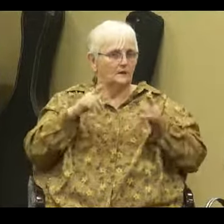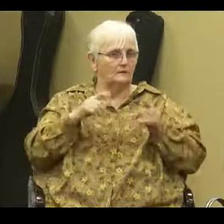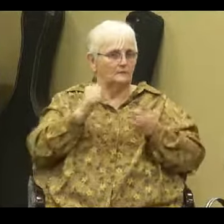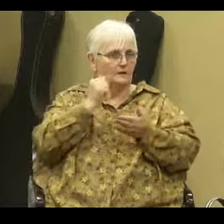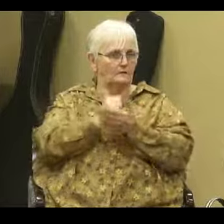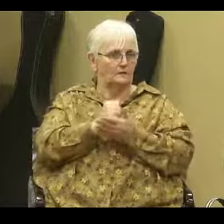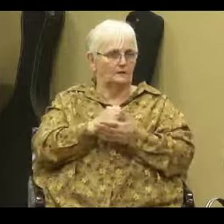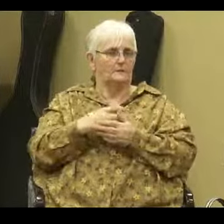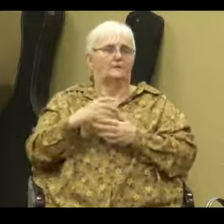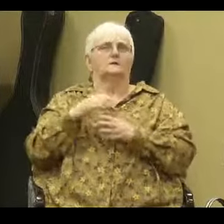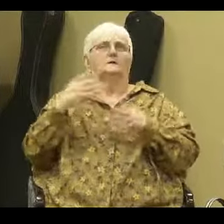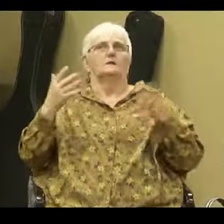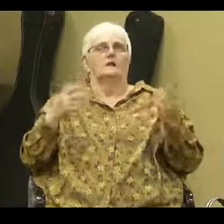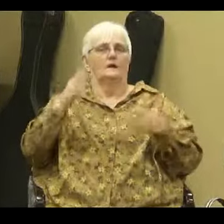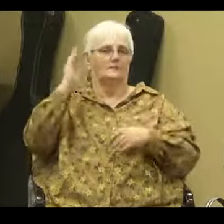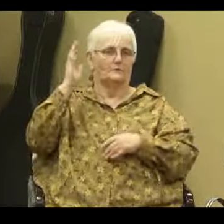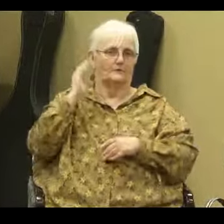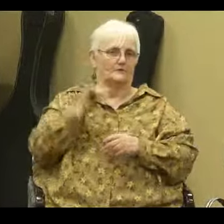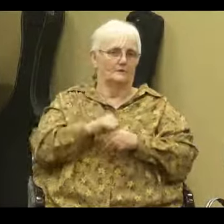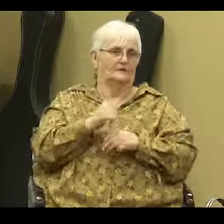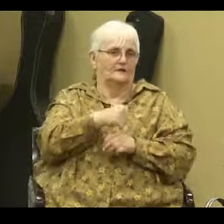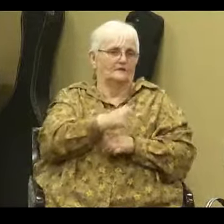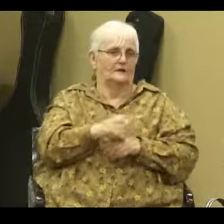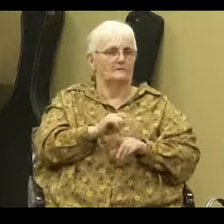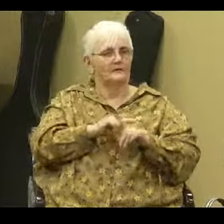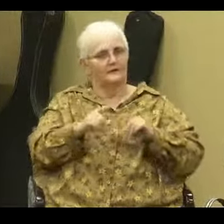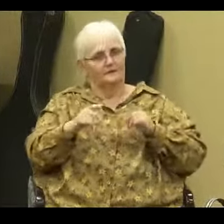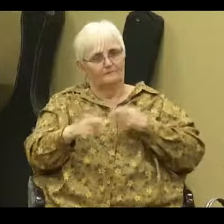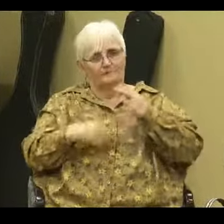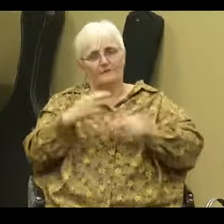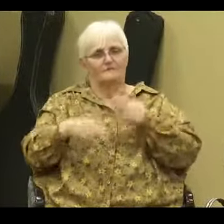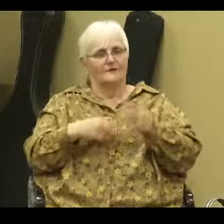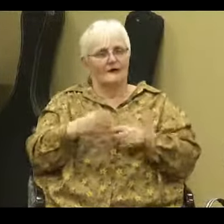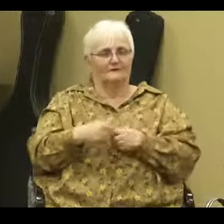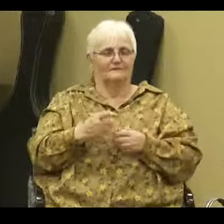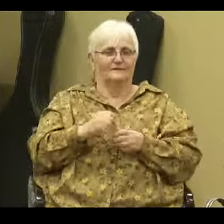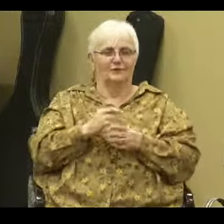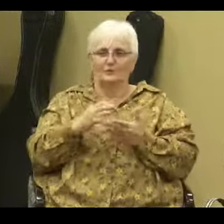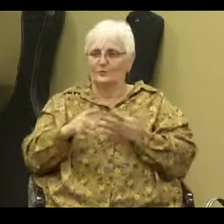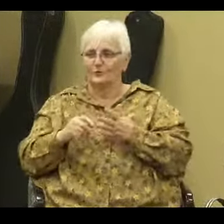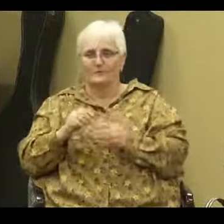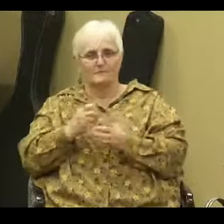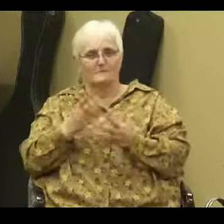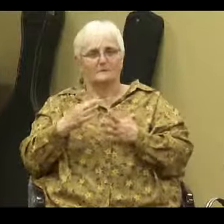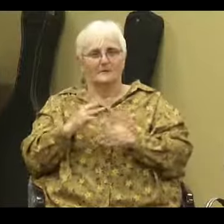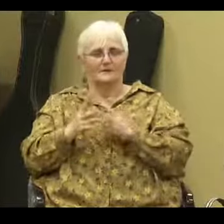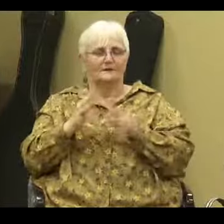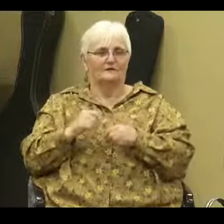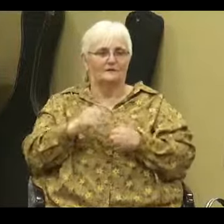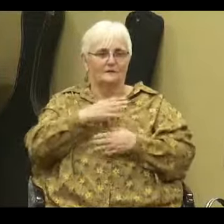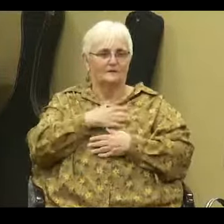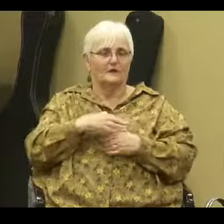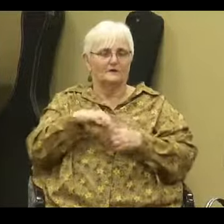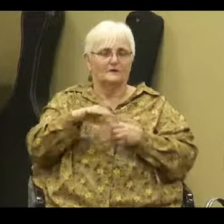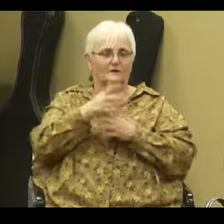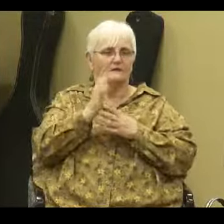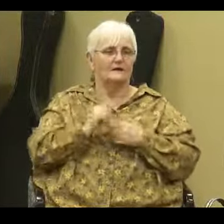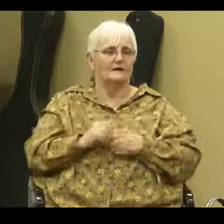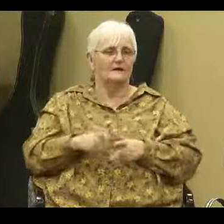that's a whole sermon. You know, that's a whole revival services, the pleasures of life. I mean, there's so many of them that stop